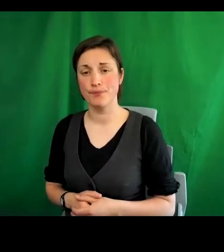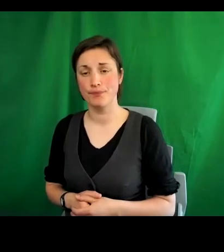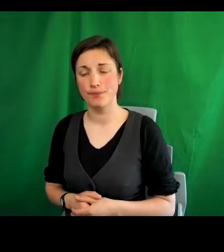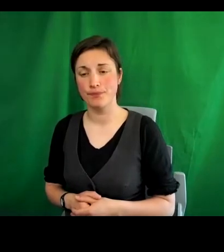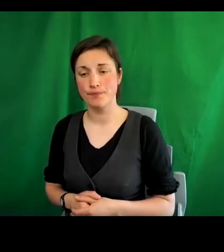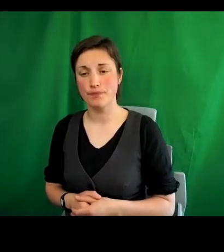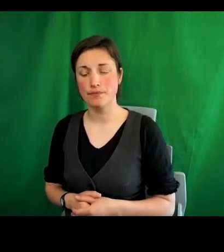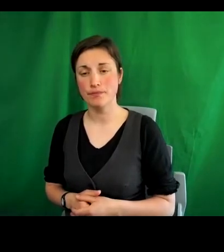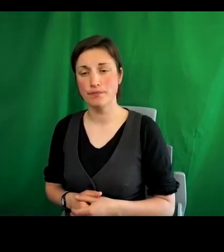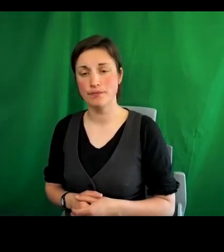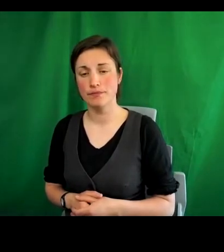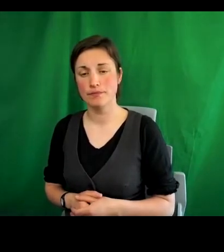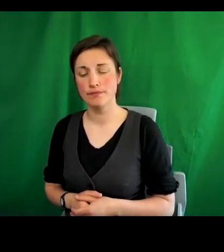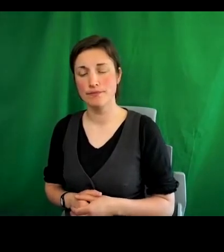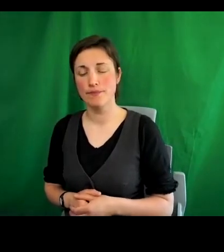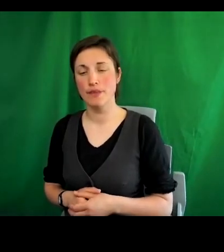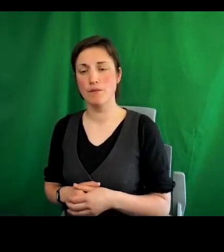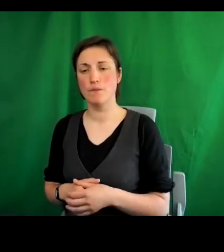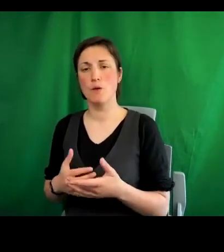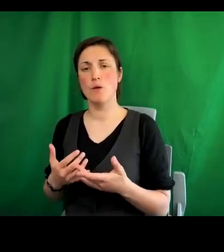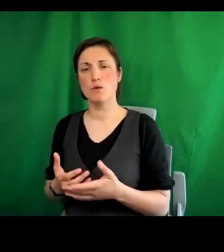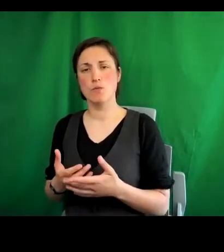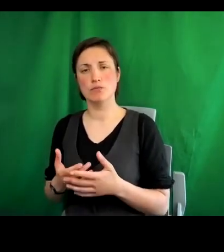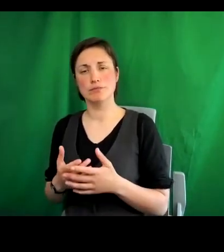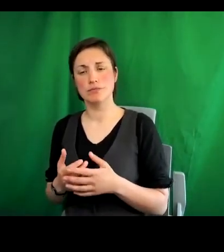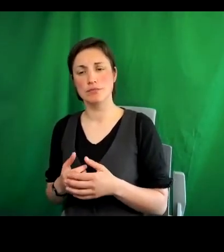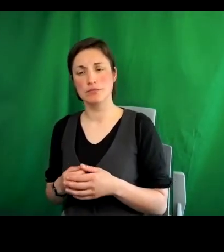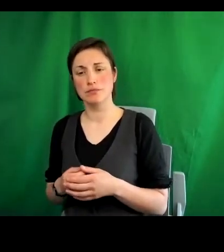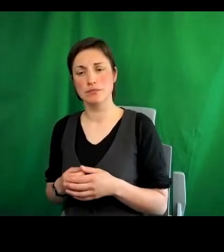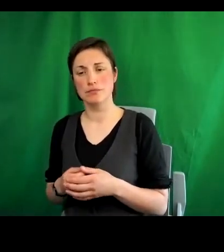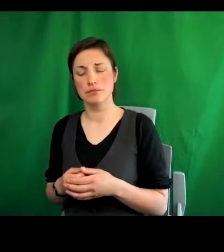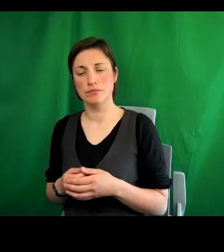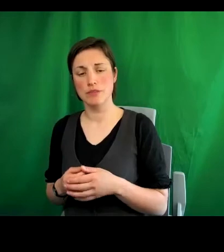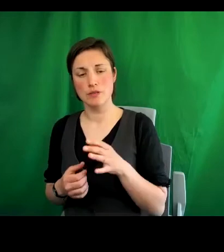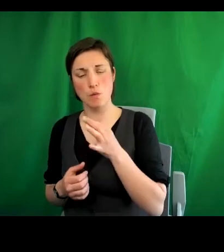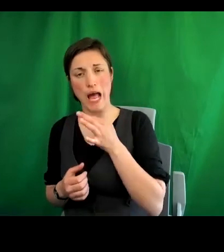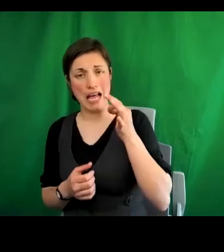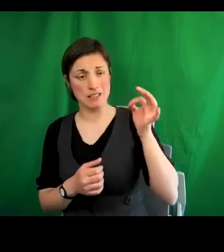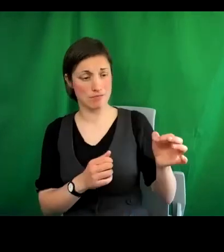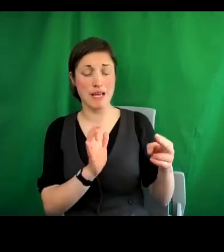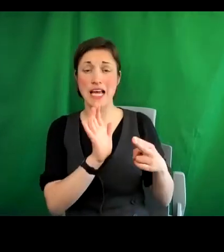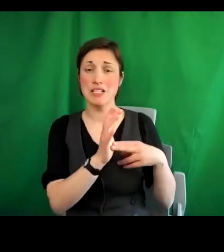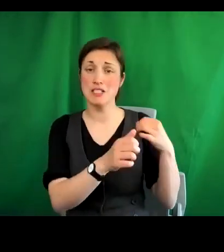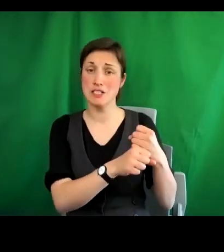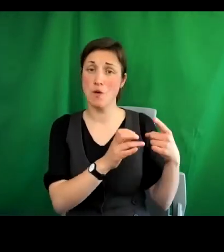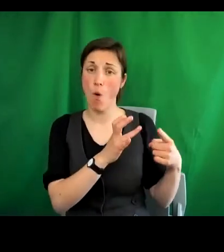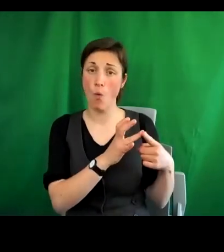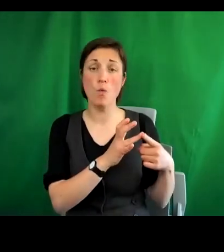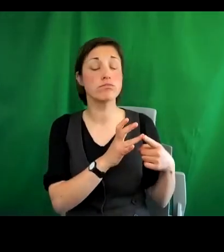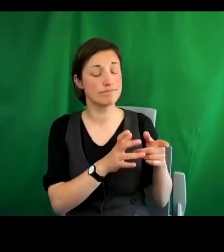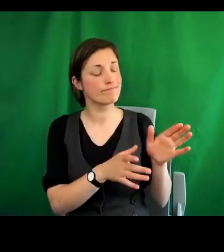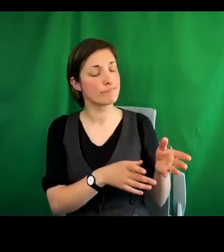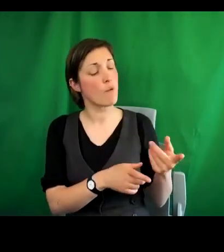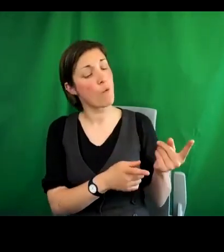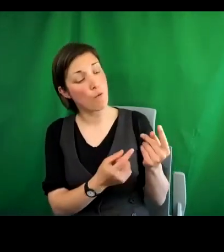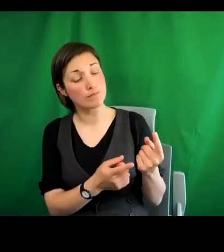the opportunity of inviting over to Scotland, this NGO from Belfast, and the